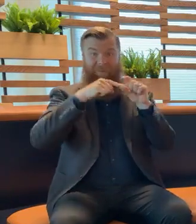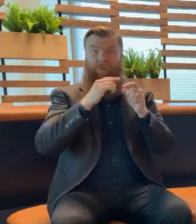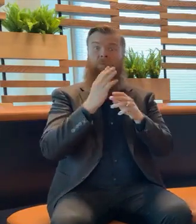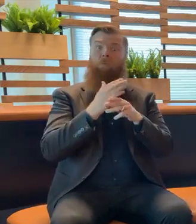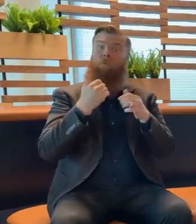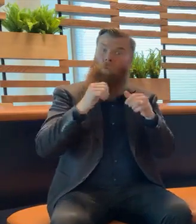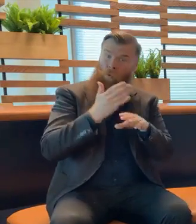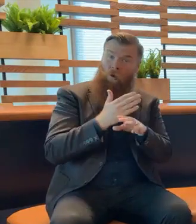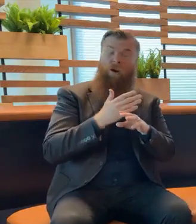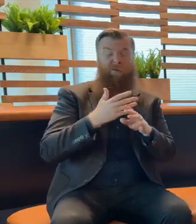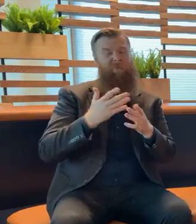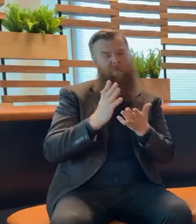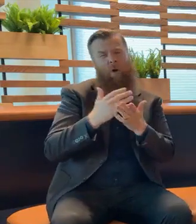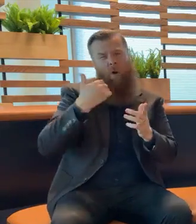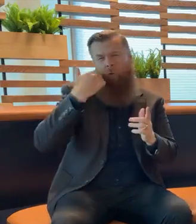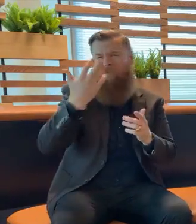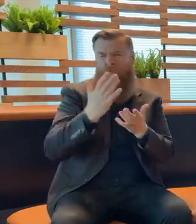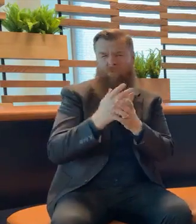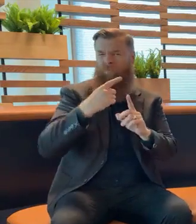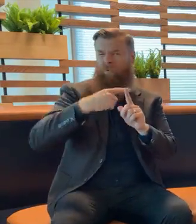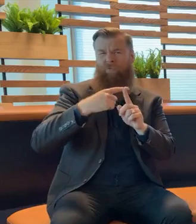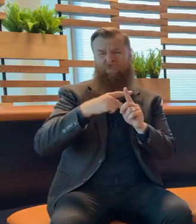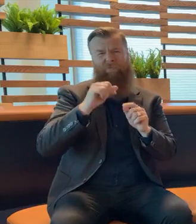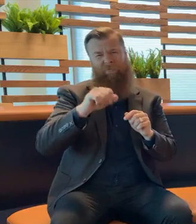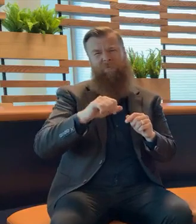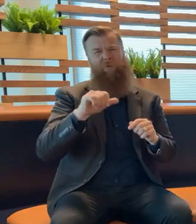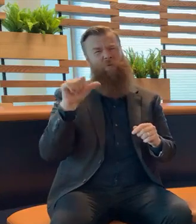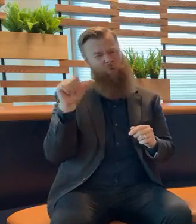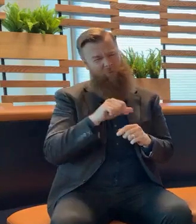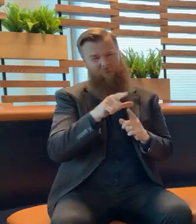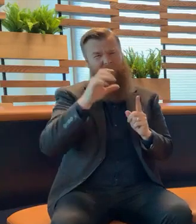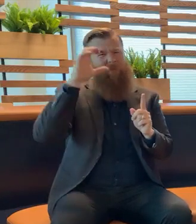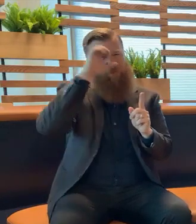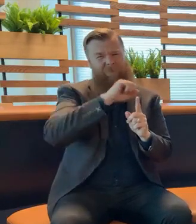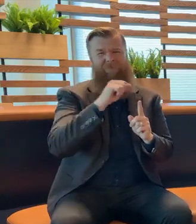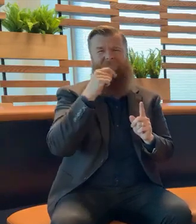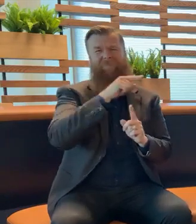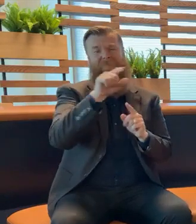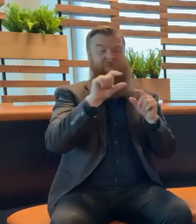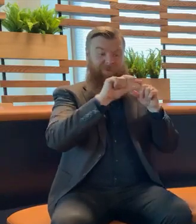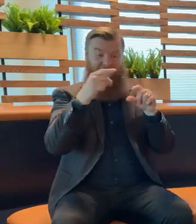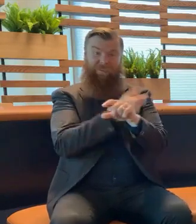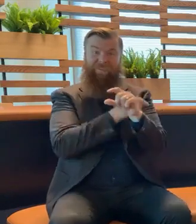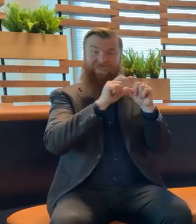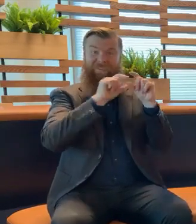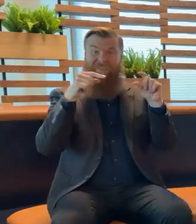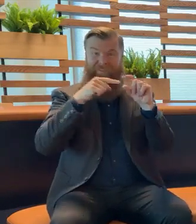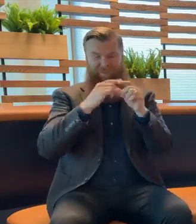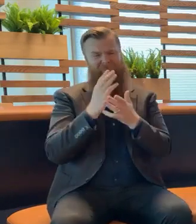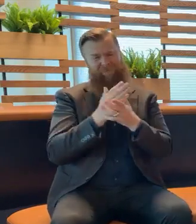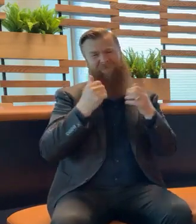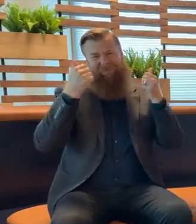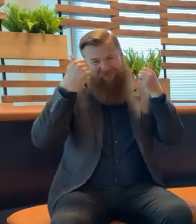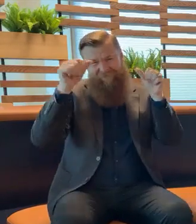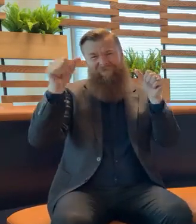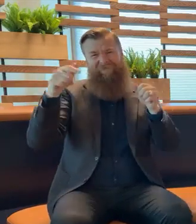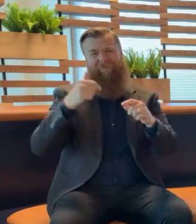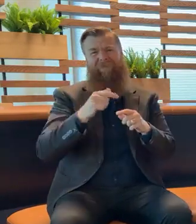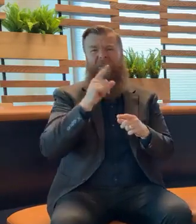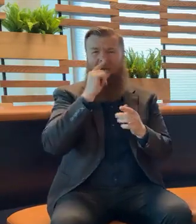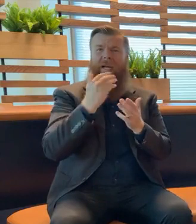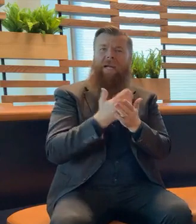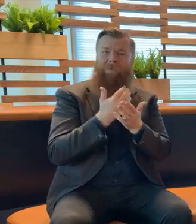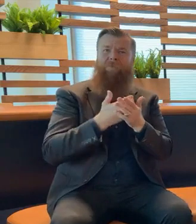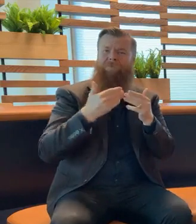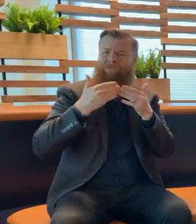will assume for now that they do work. And we will certainly have more information about that over the coming days and